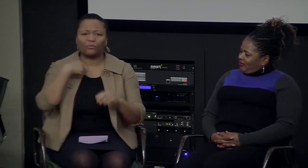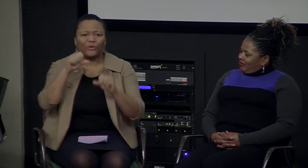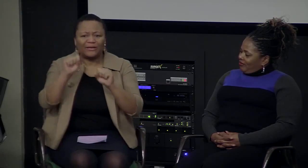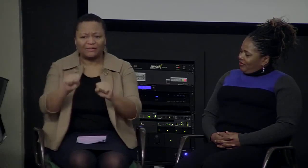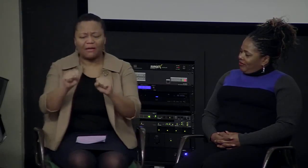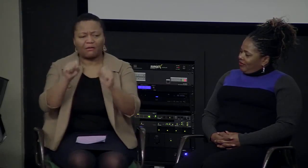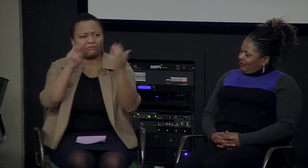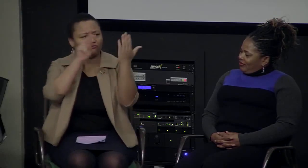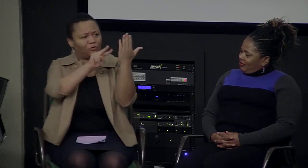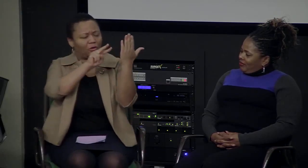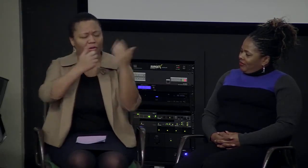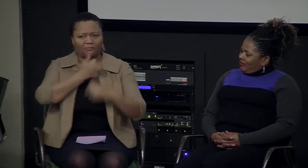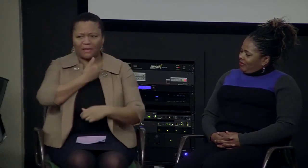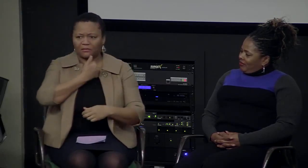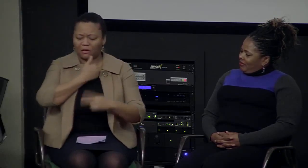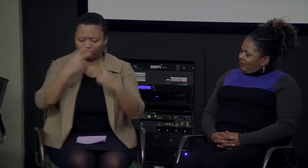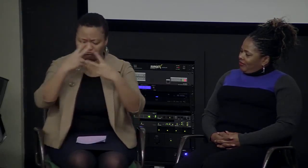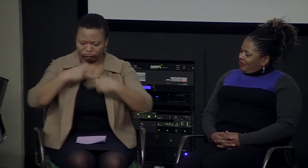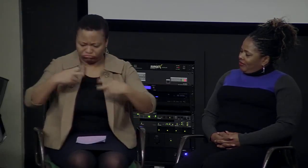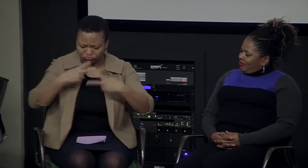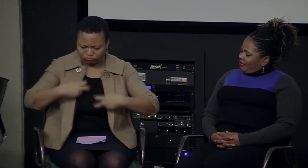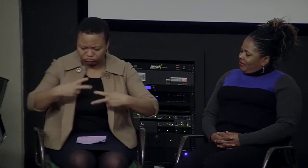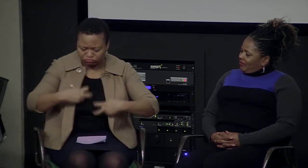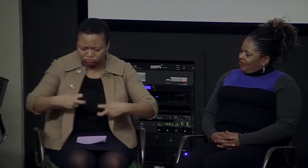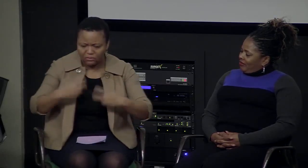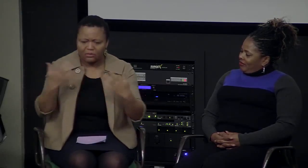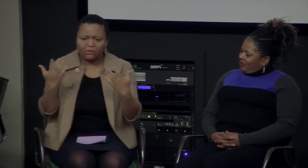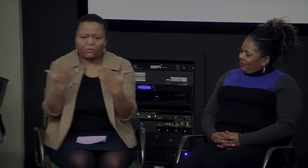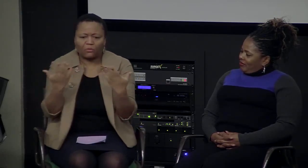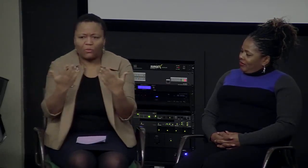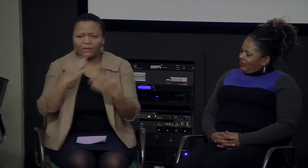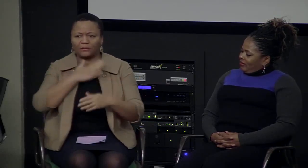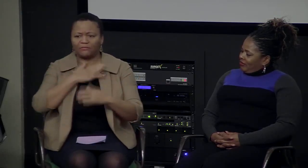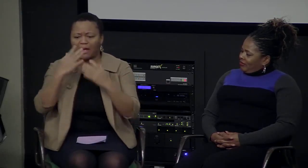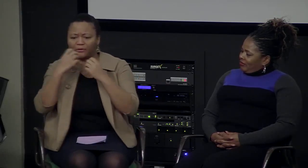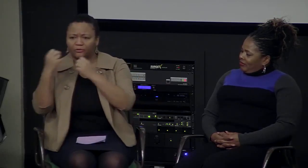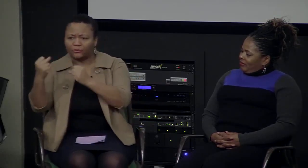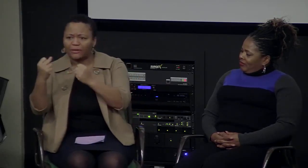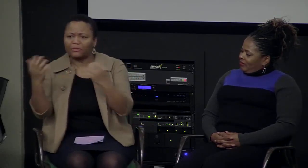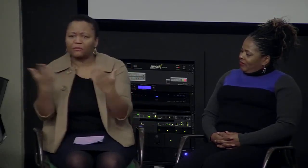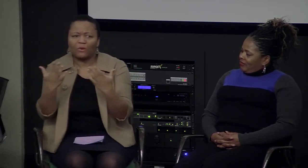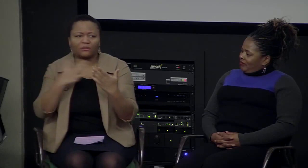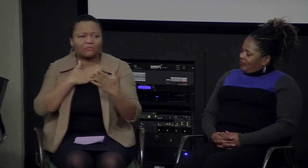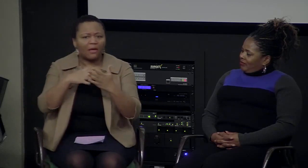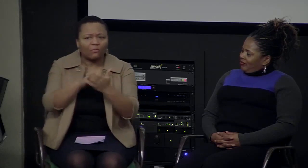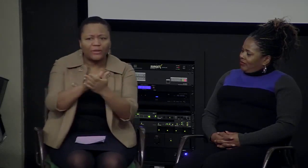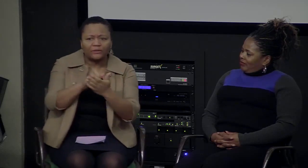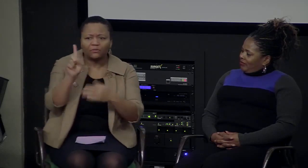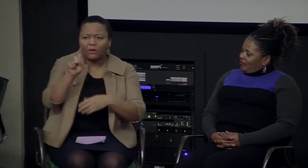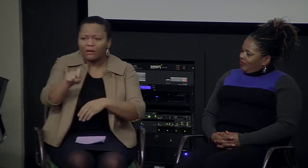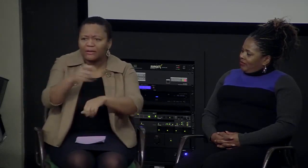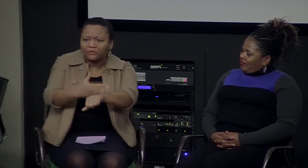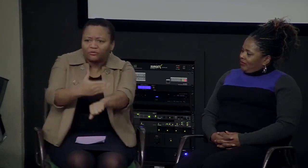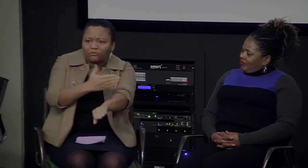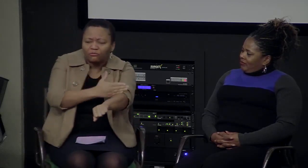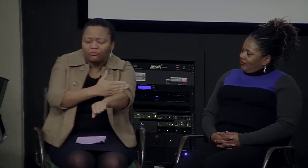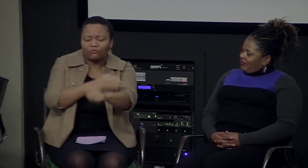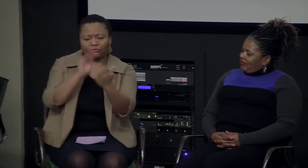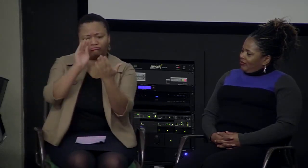three of those, almost as if using a mirror to really take a look, do that inventory of yourself, to think about as an individual, what are your strengths,